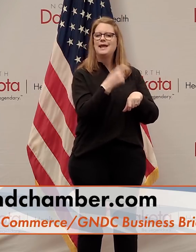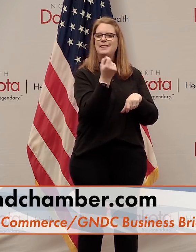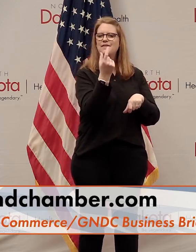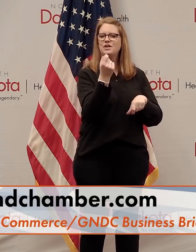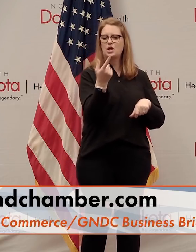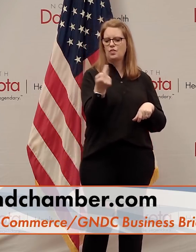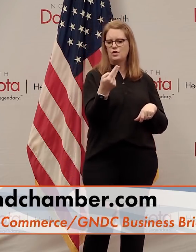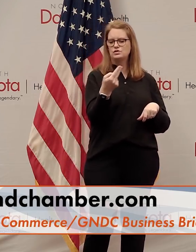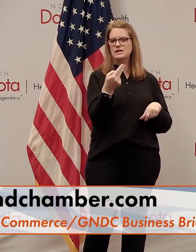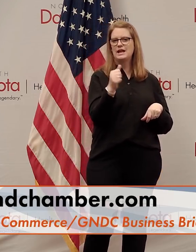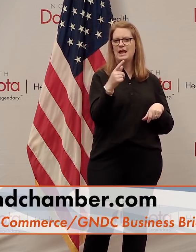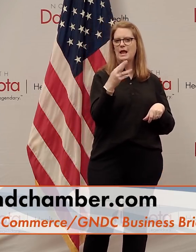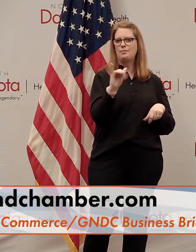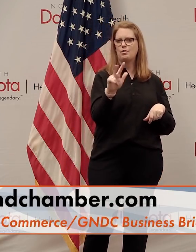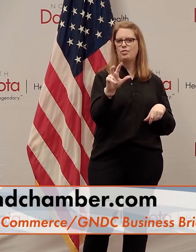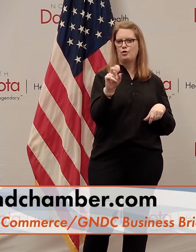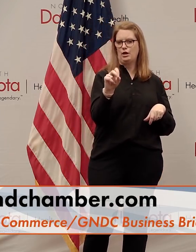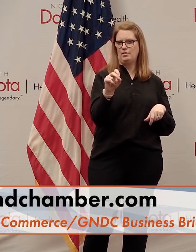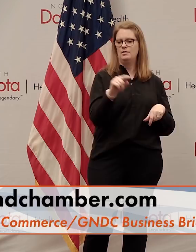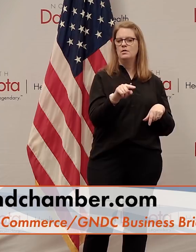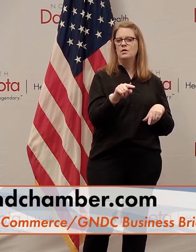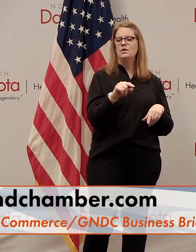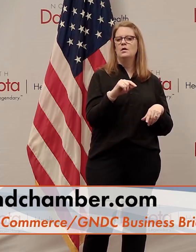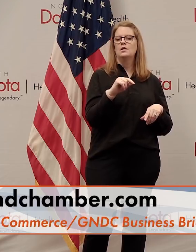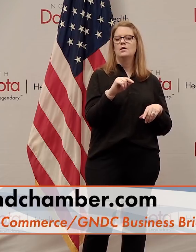'clock Thursday, April 30th is when this is going to be.